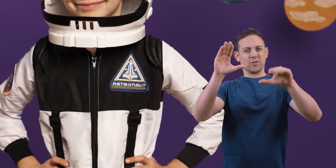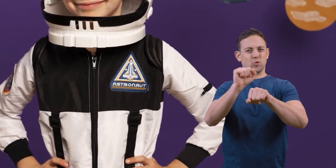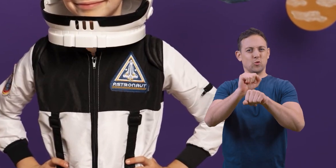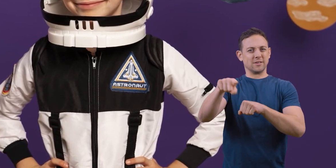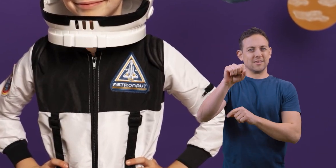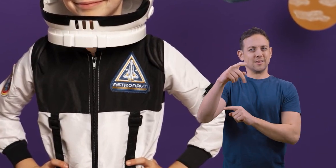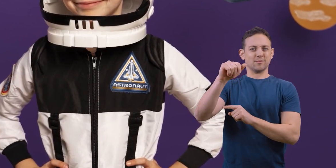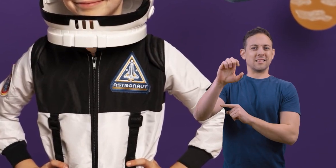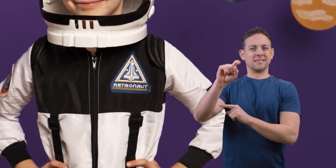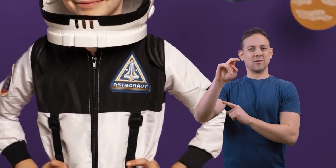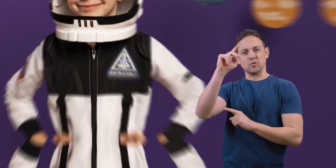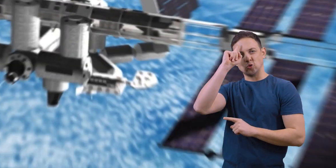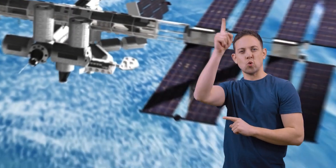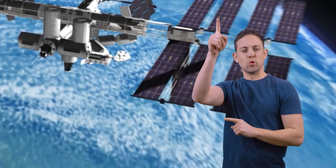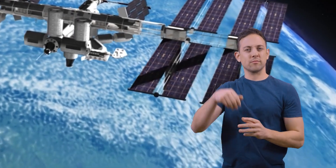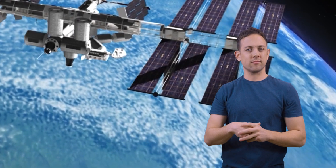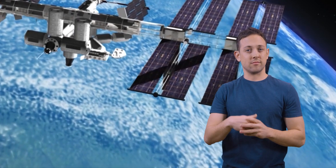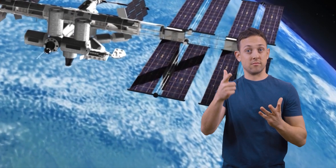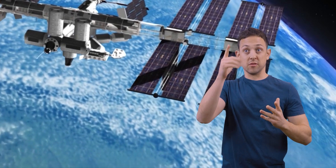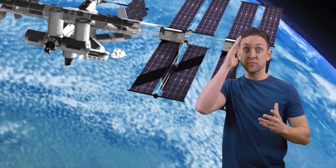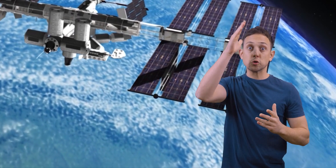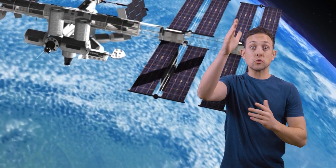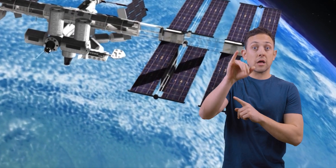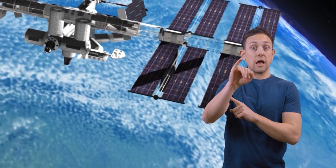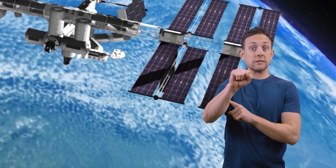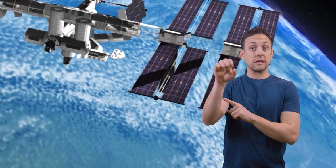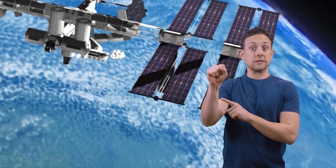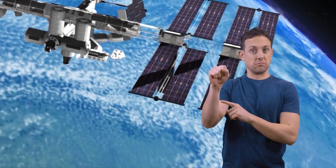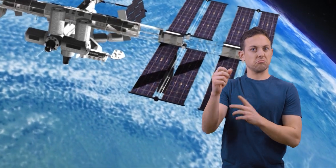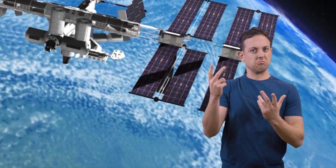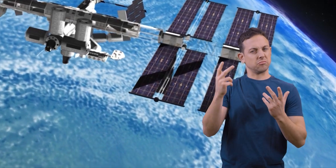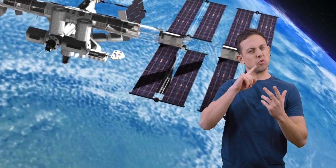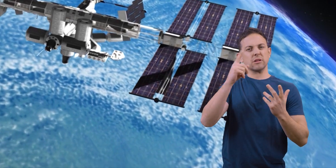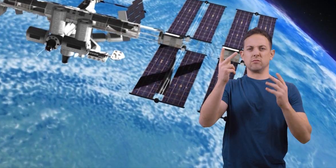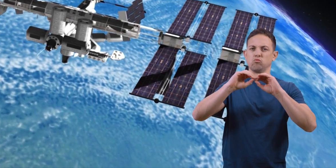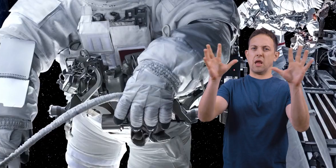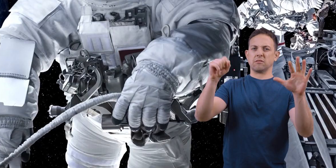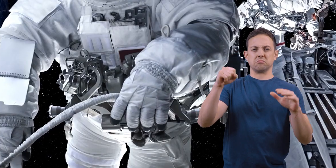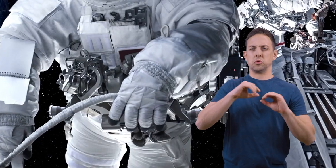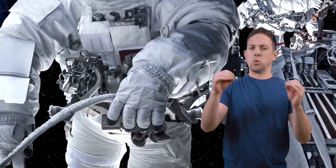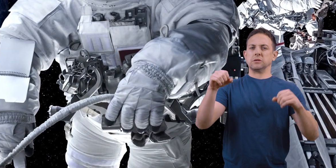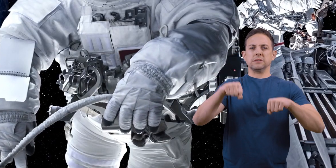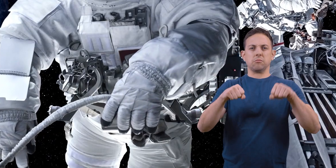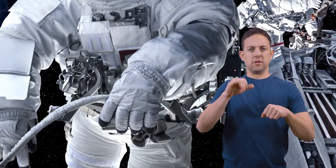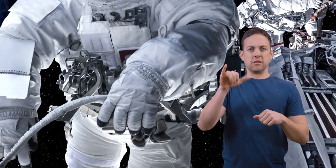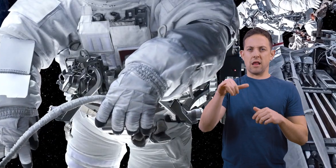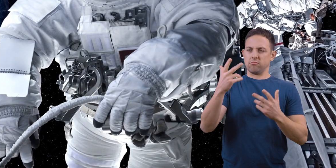space station scholars. While the future of the International Space Station is up in the air, there is no doubt that its existence